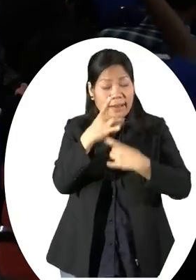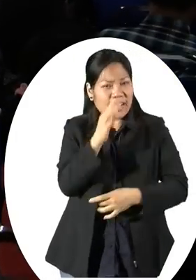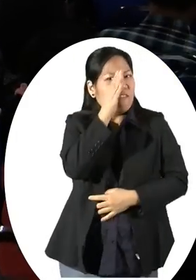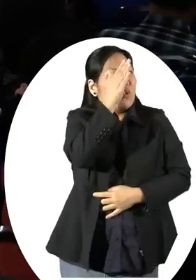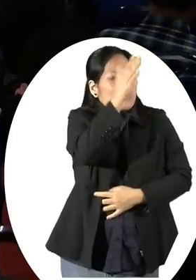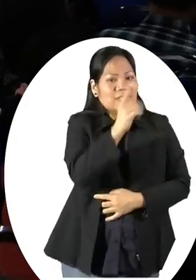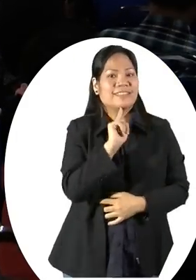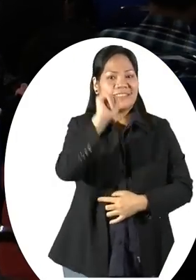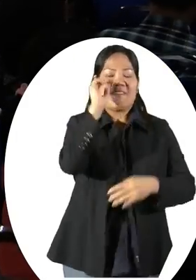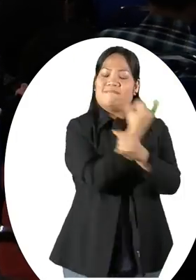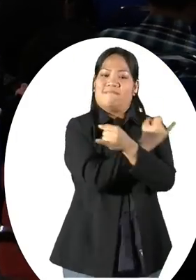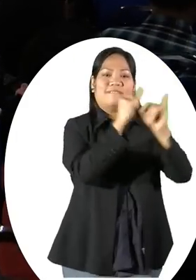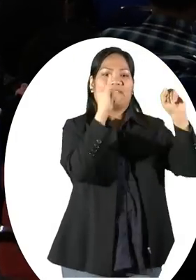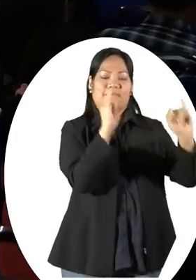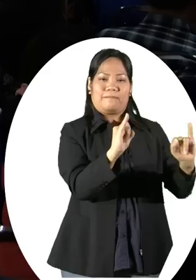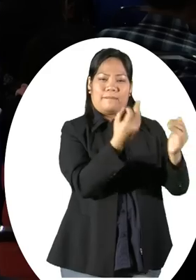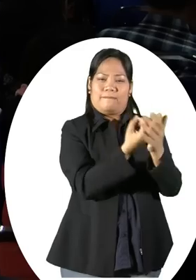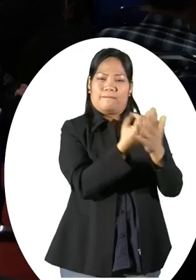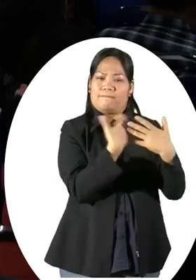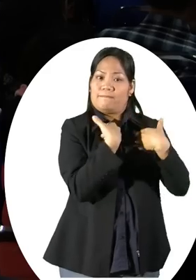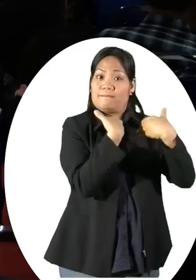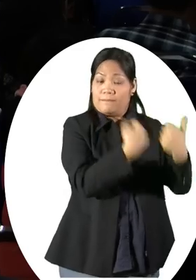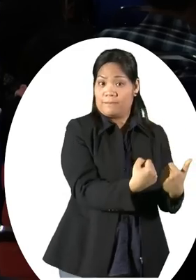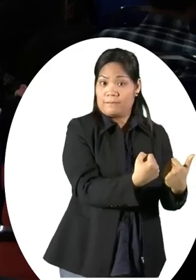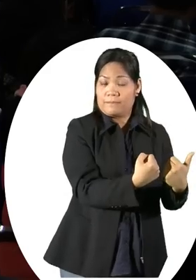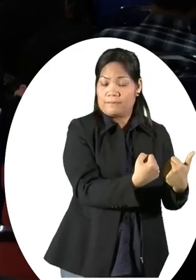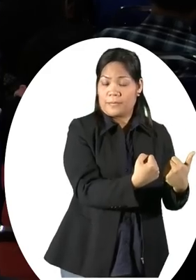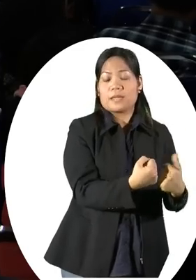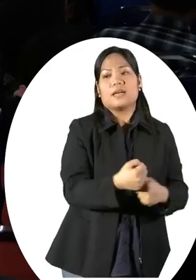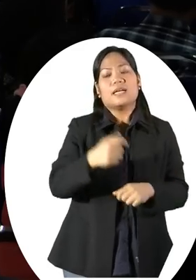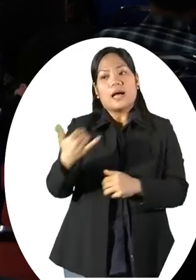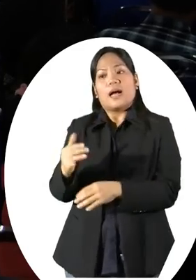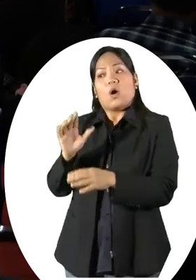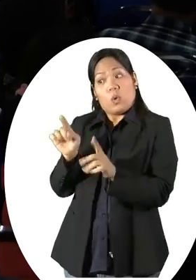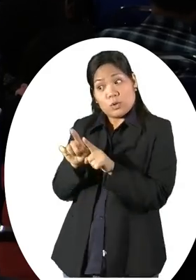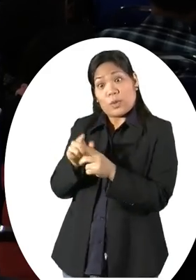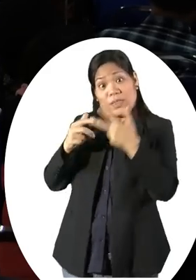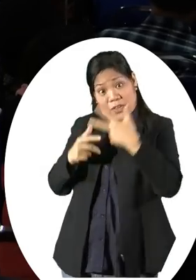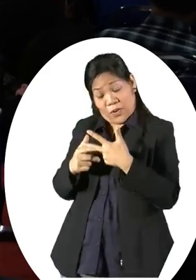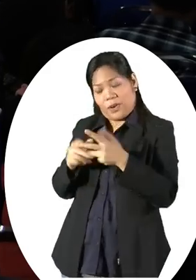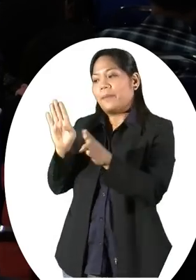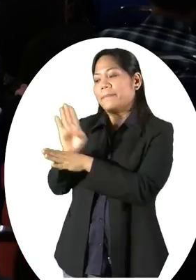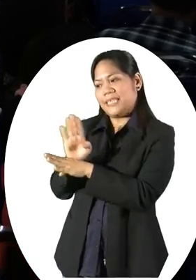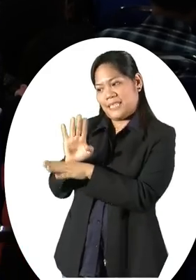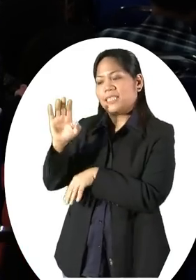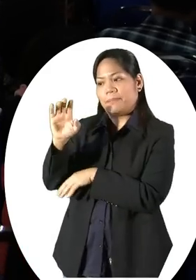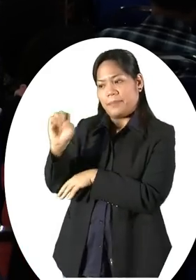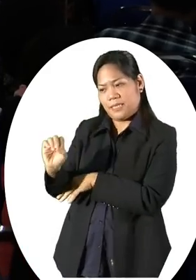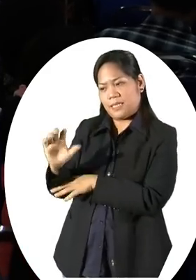independence and sustainability. And, of course, the business community, I would like to encourage that employers or business owners